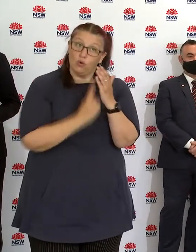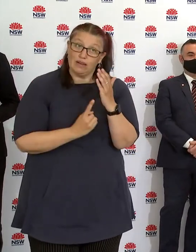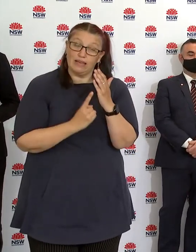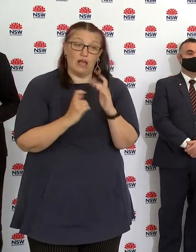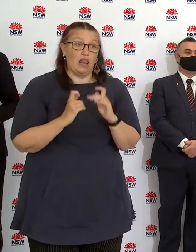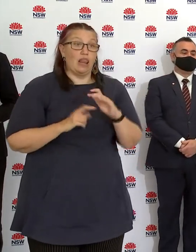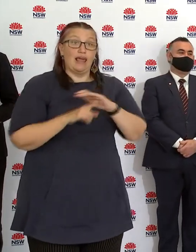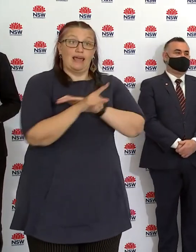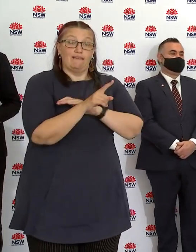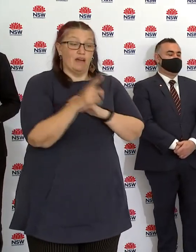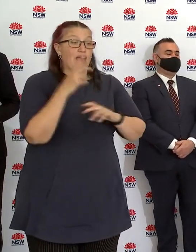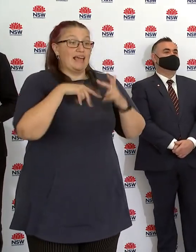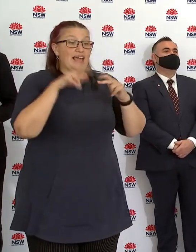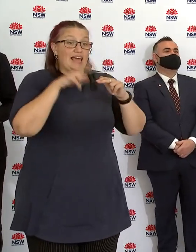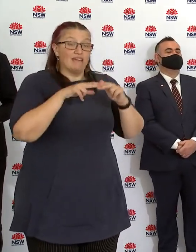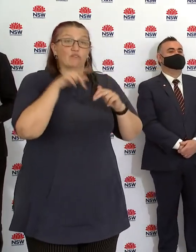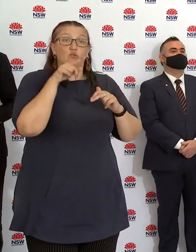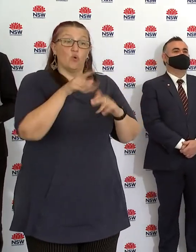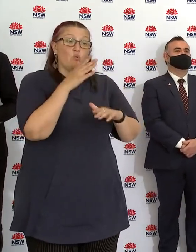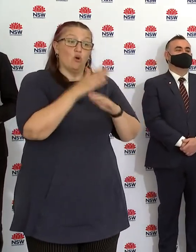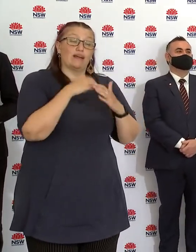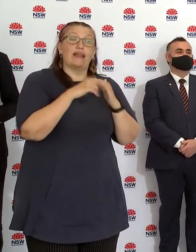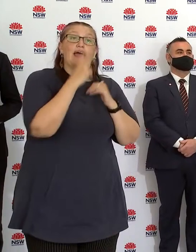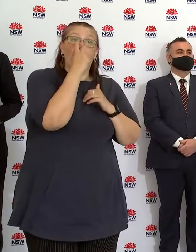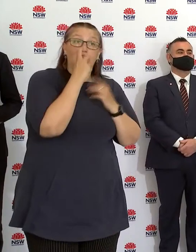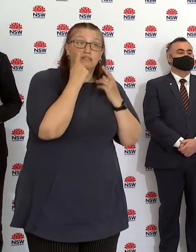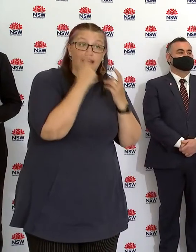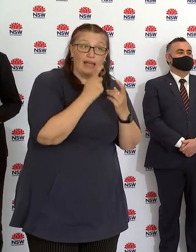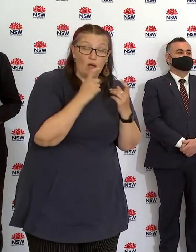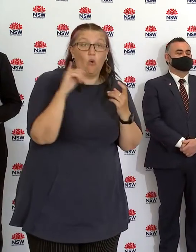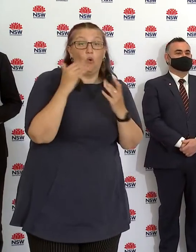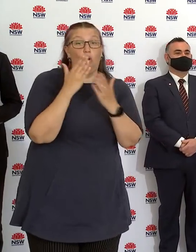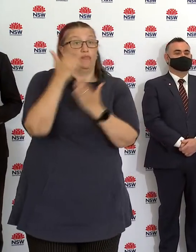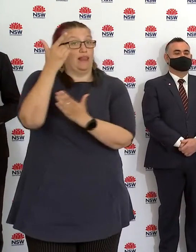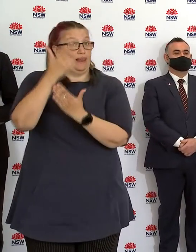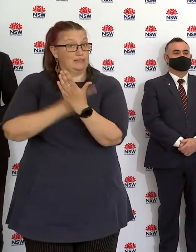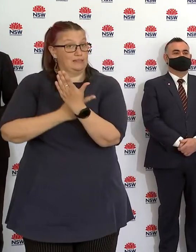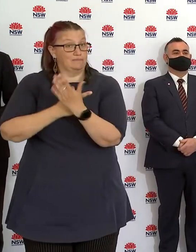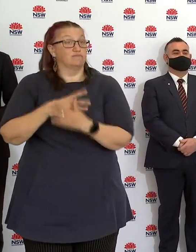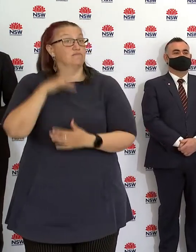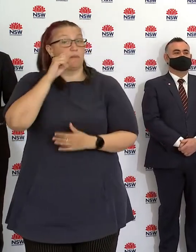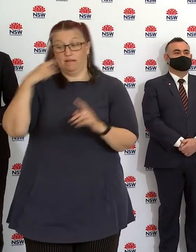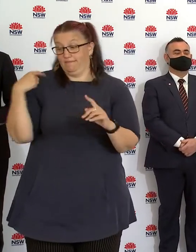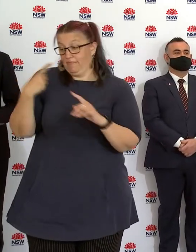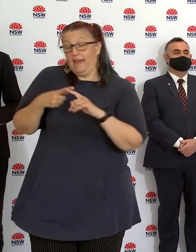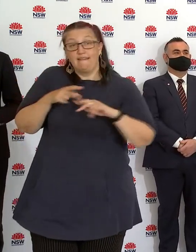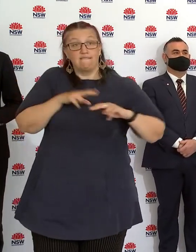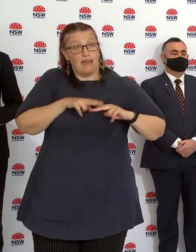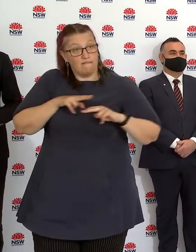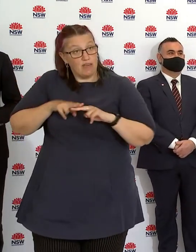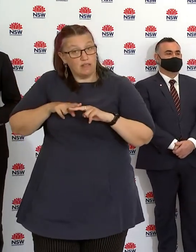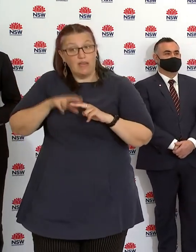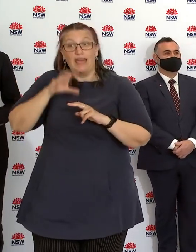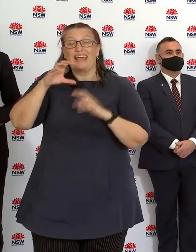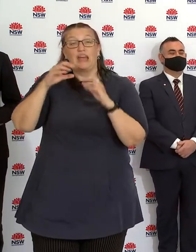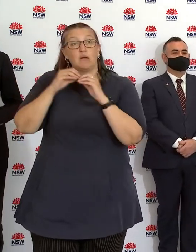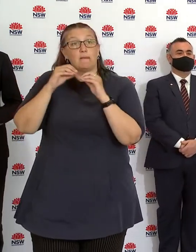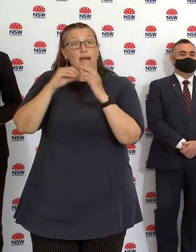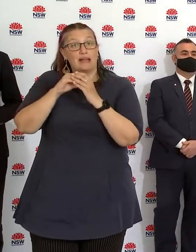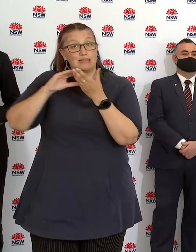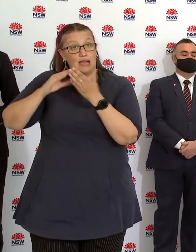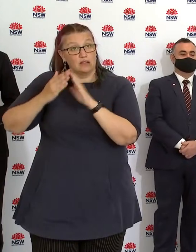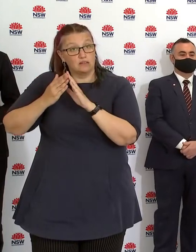of critical workers that's already out there. So until this point in time, Fairfield, Canterbury, Bankstown, Liverpool, Cumberland and